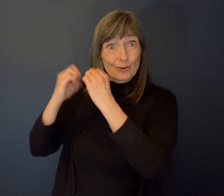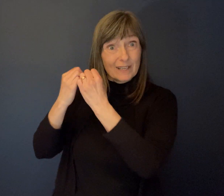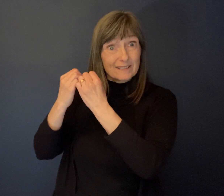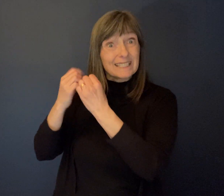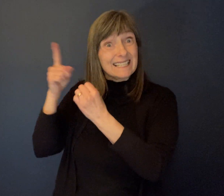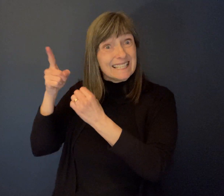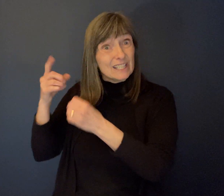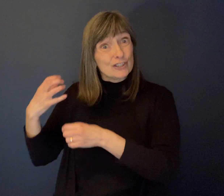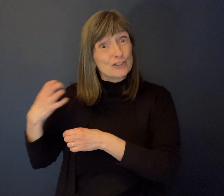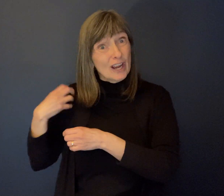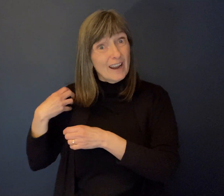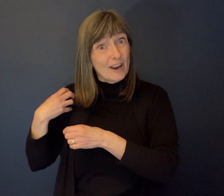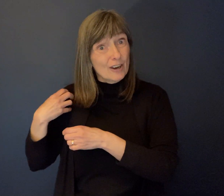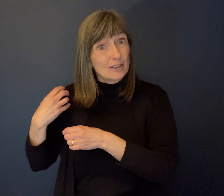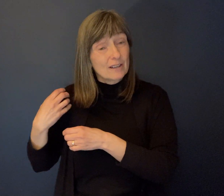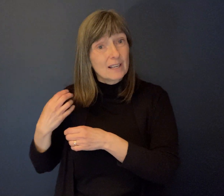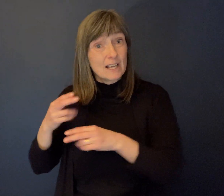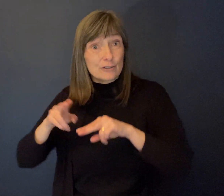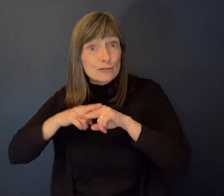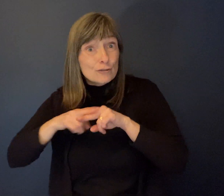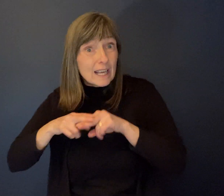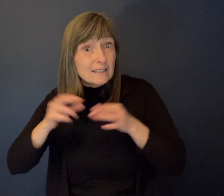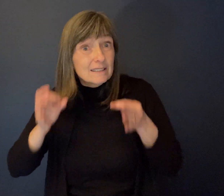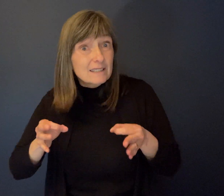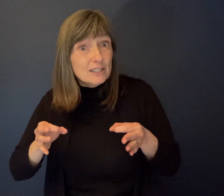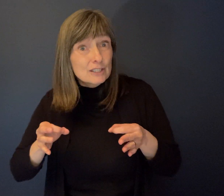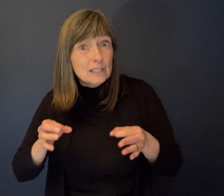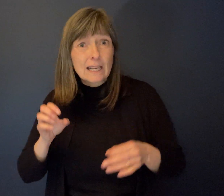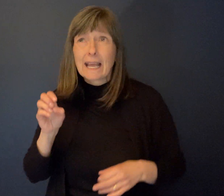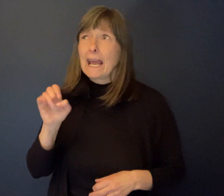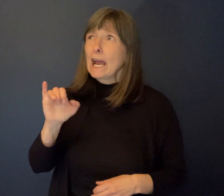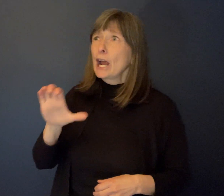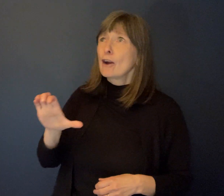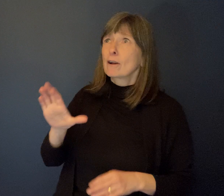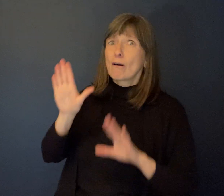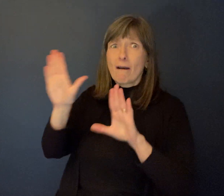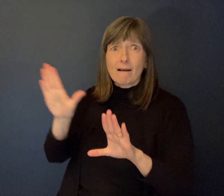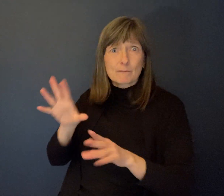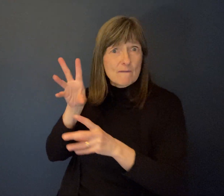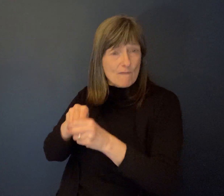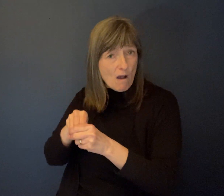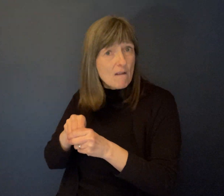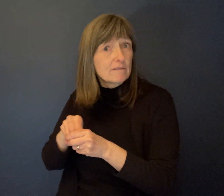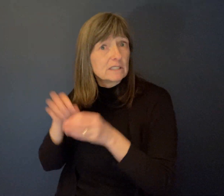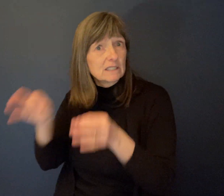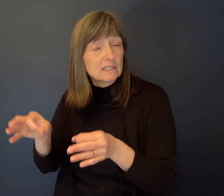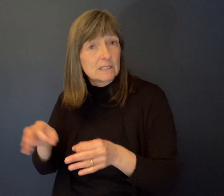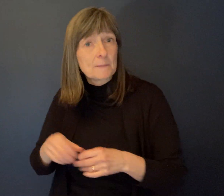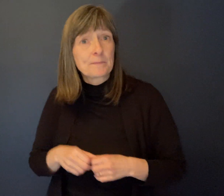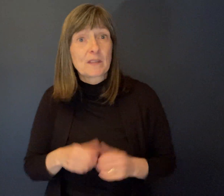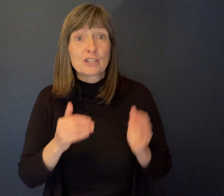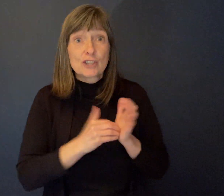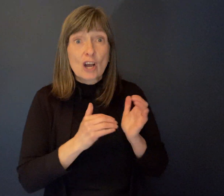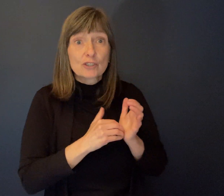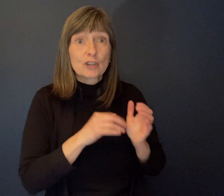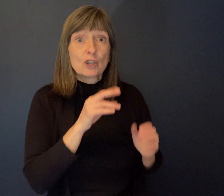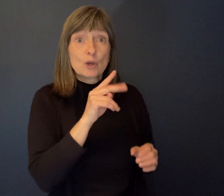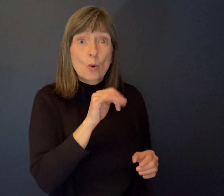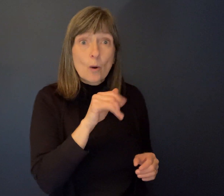VRL decisions and the work that he did on that was just tremendous. I look at Dr. Norman Greeter Lush. They were instrumental in the